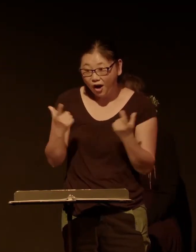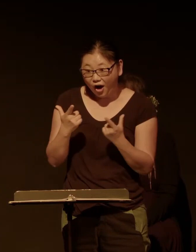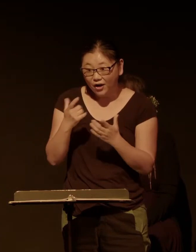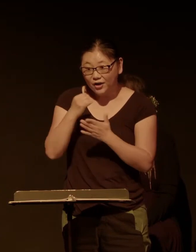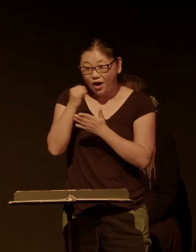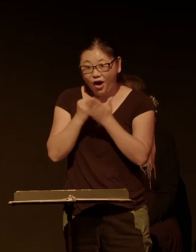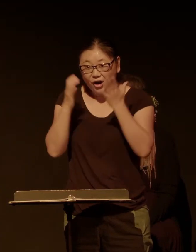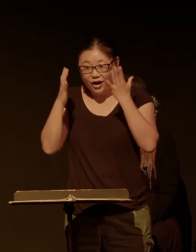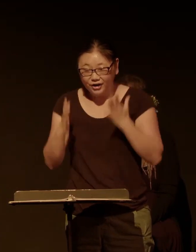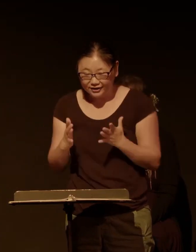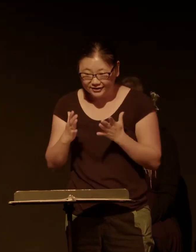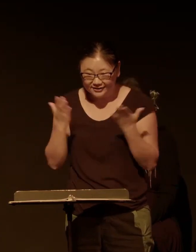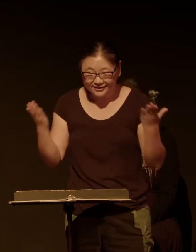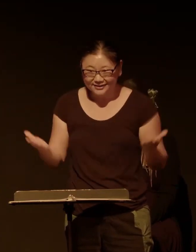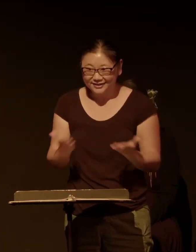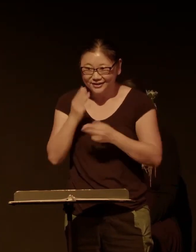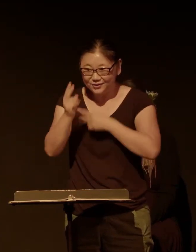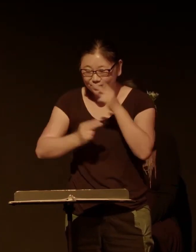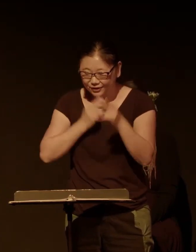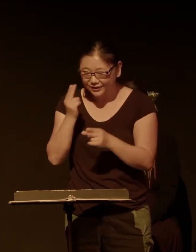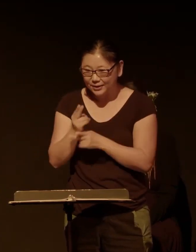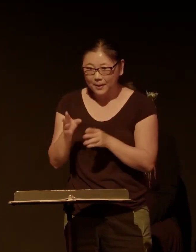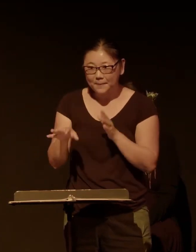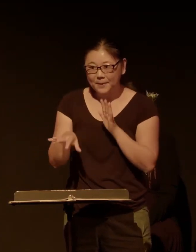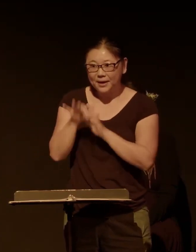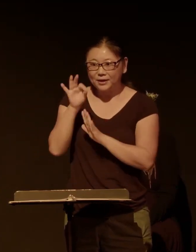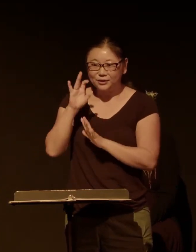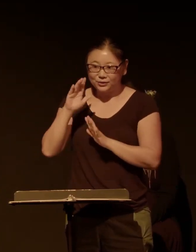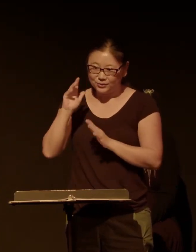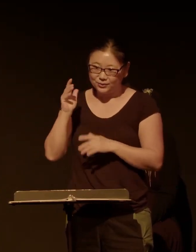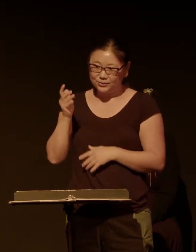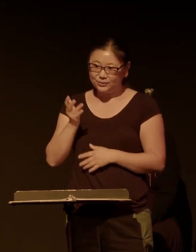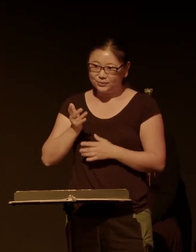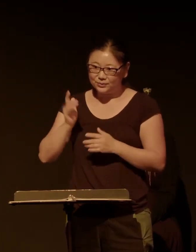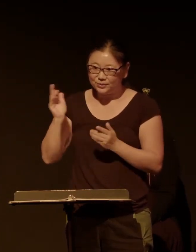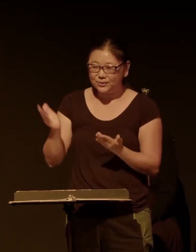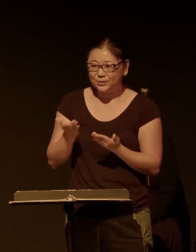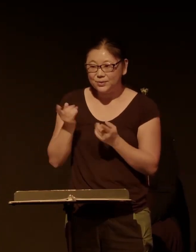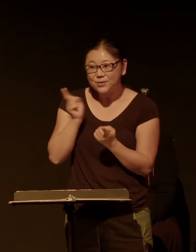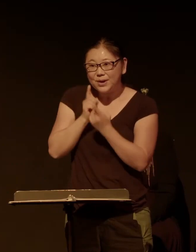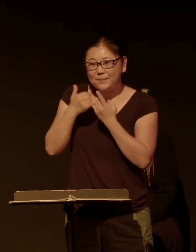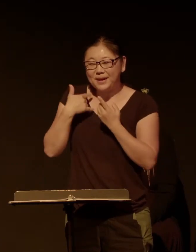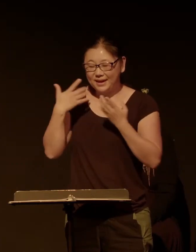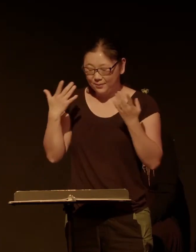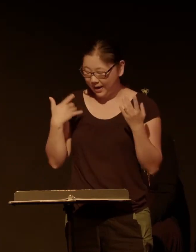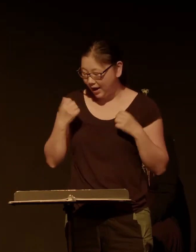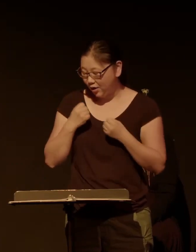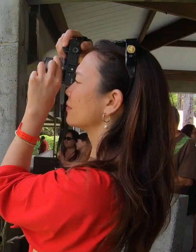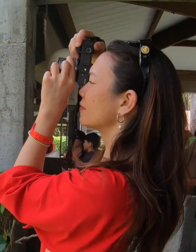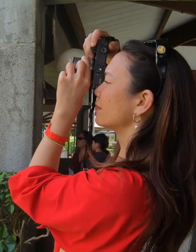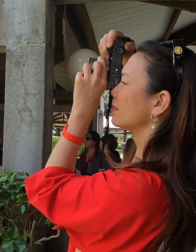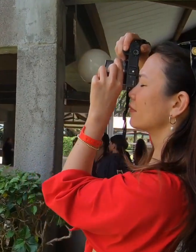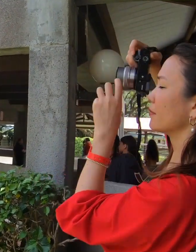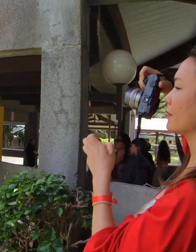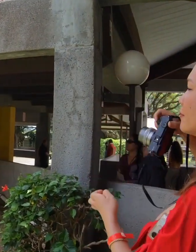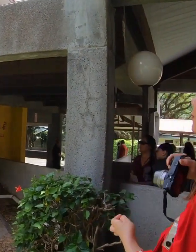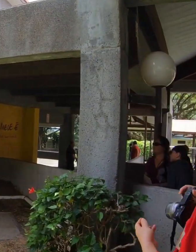in the universe that could have chosen to greet me when I start to go someplace, there could be none better.